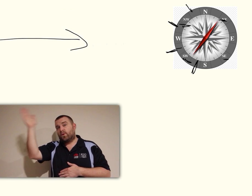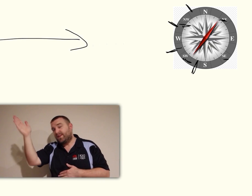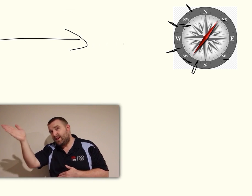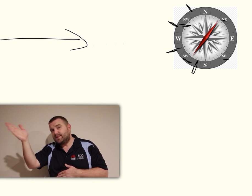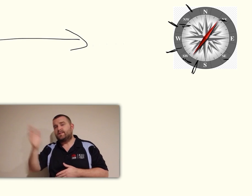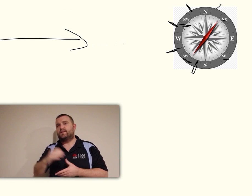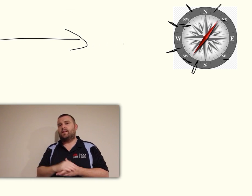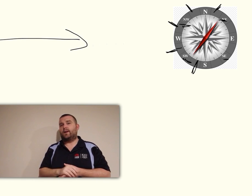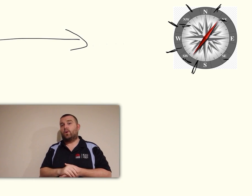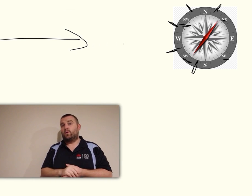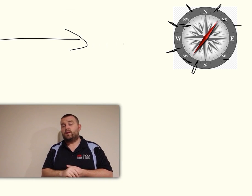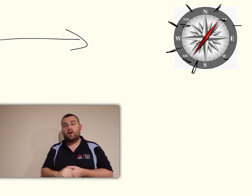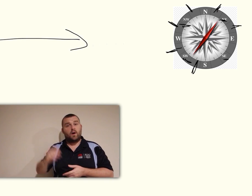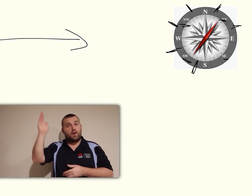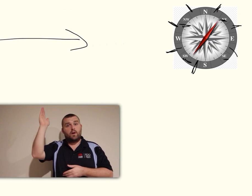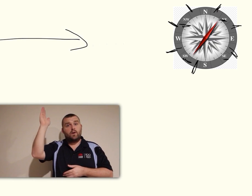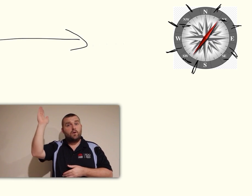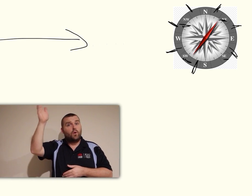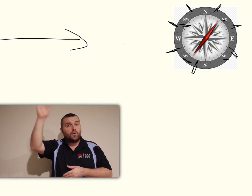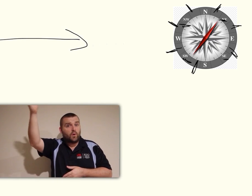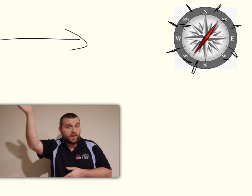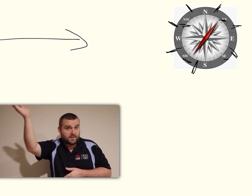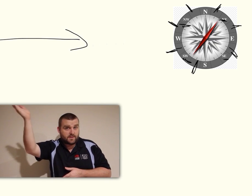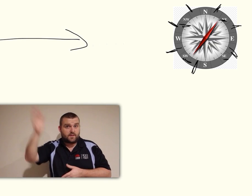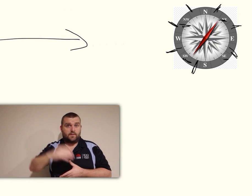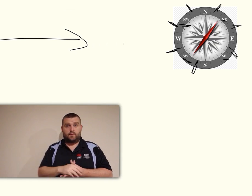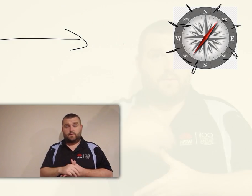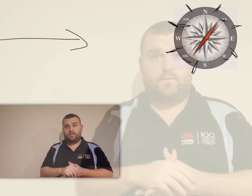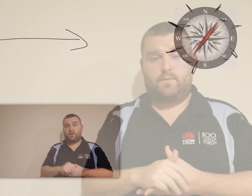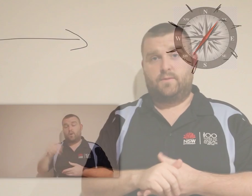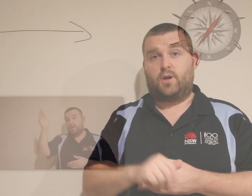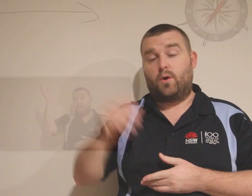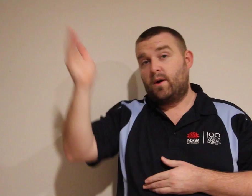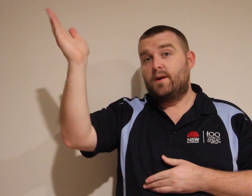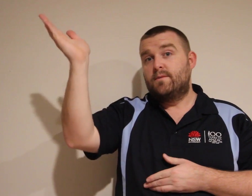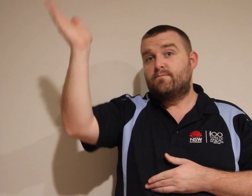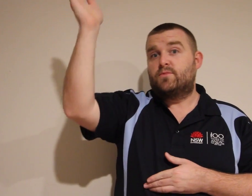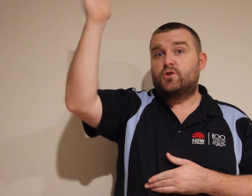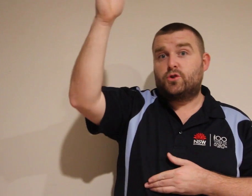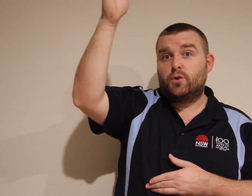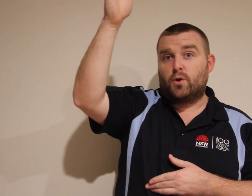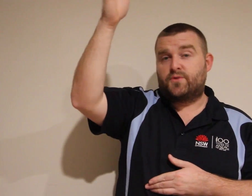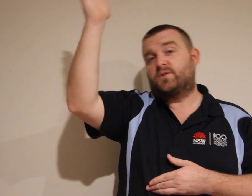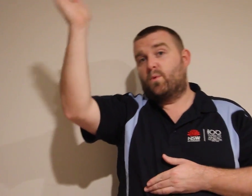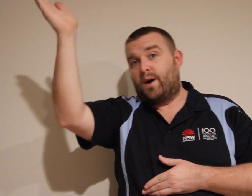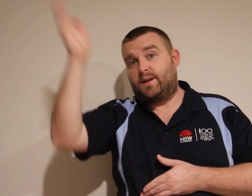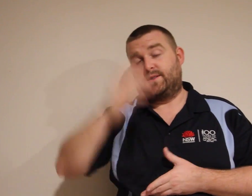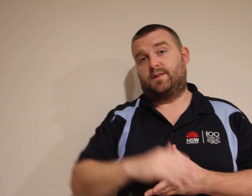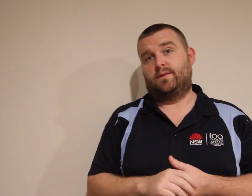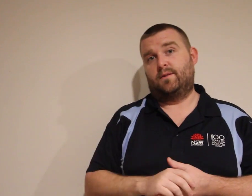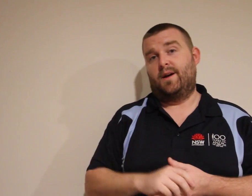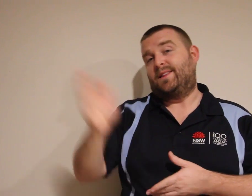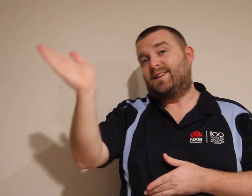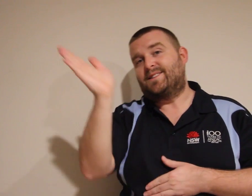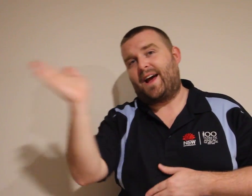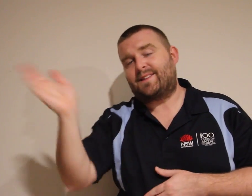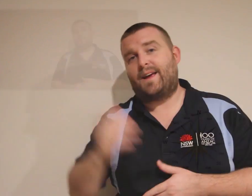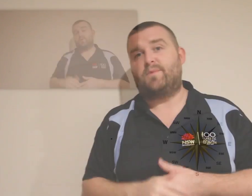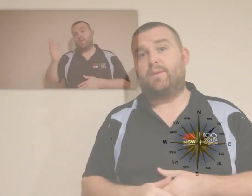northeast and call it nor-noreast. So two norths one east. The exact same thing